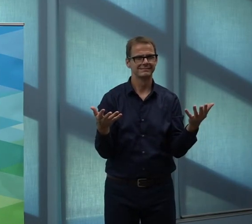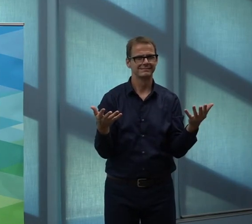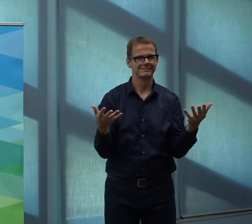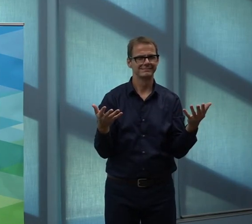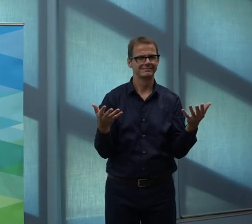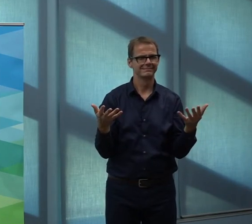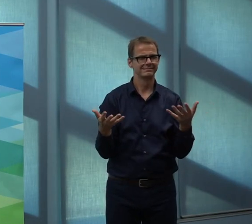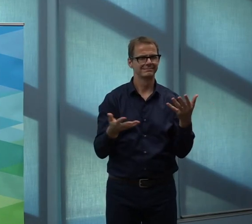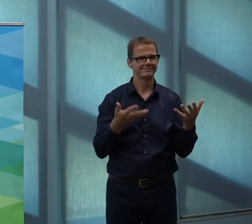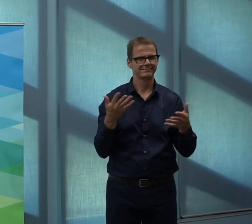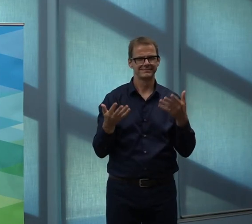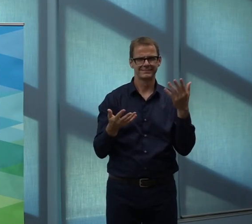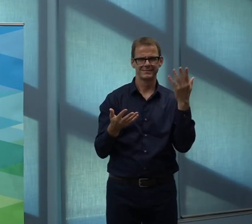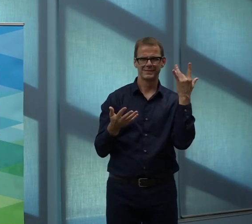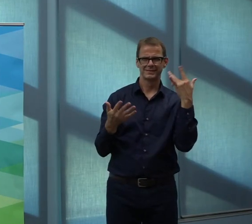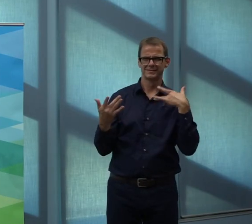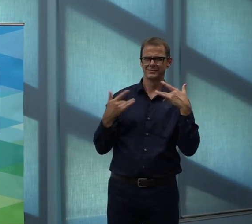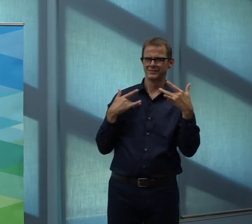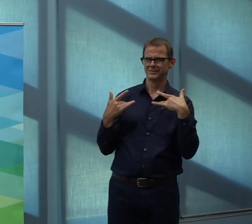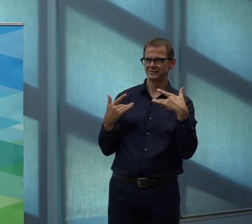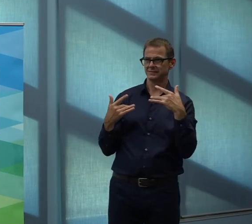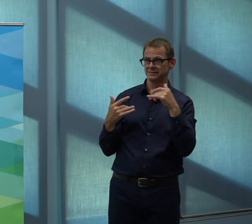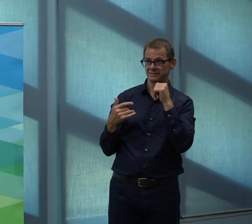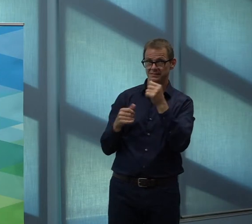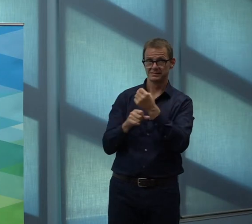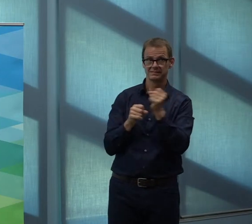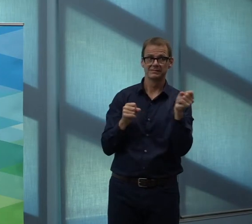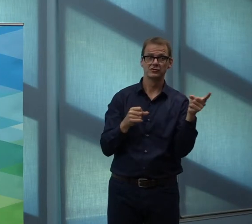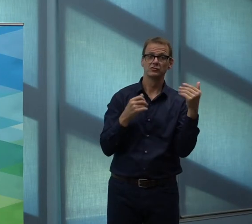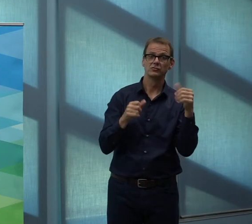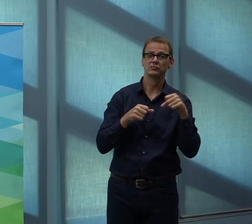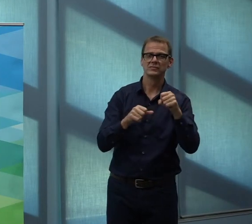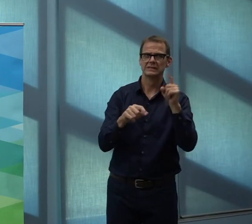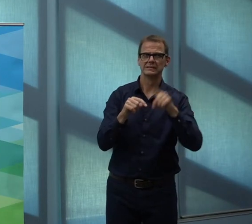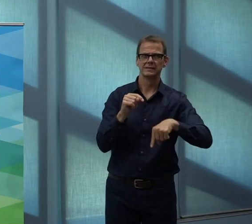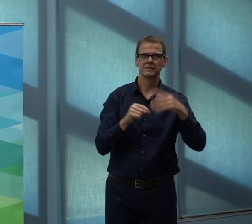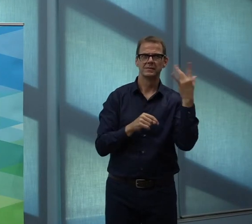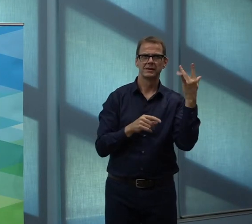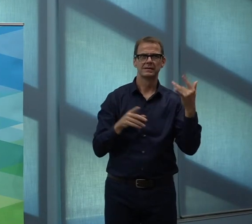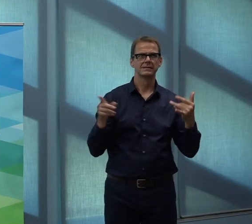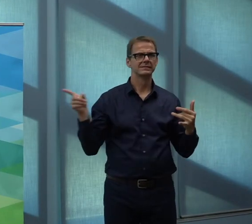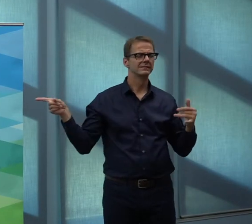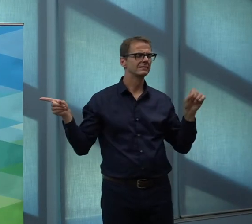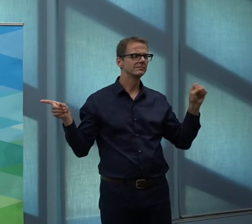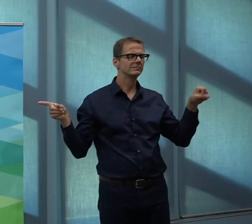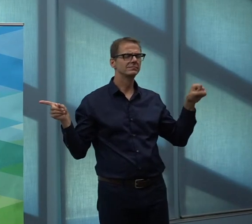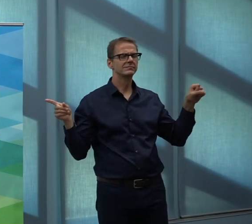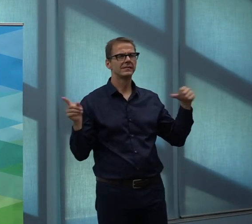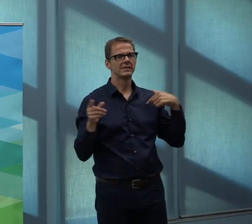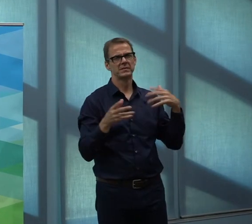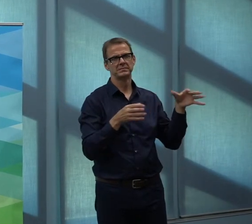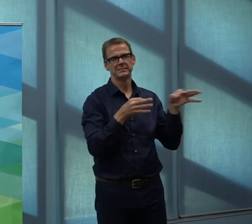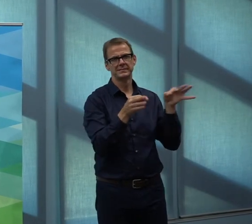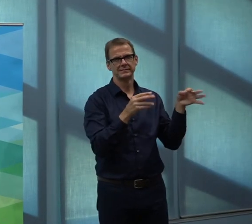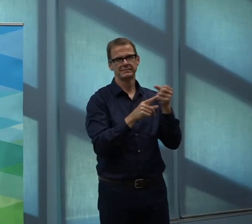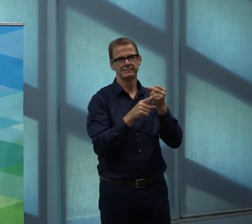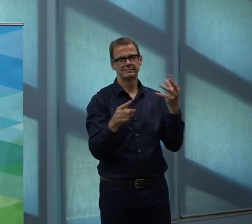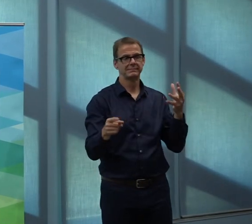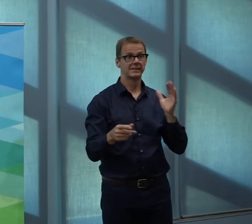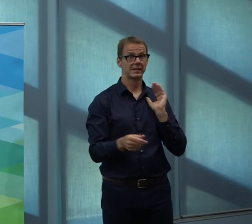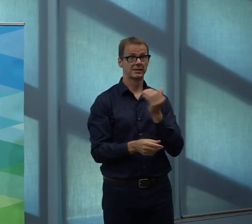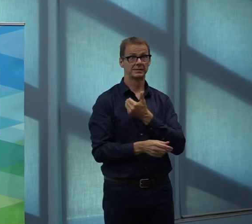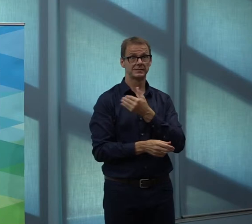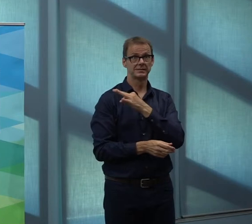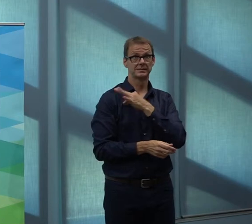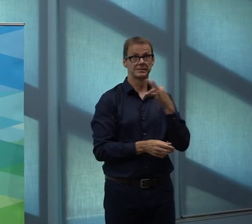definitely, we can allude to that. We have, our staff have a significant level of training on a number of different